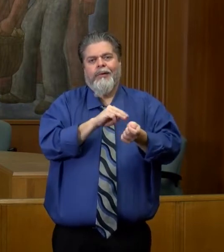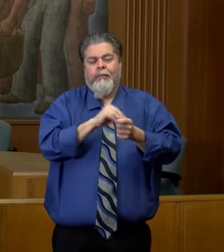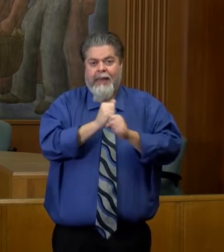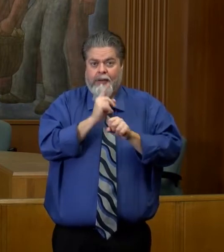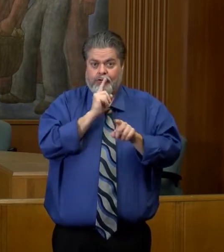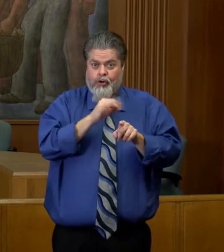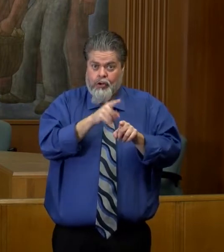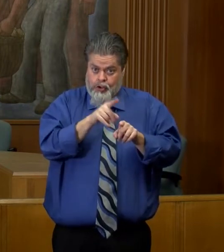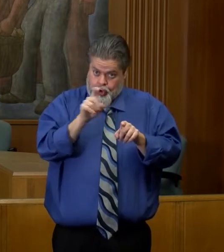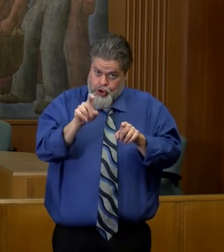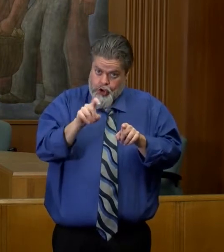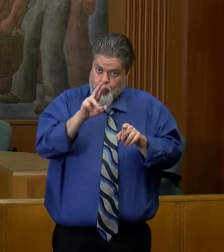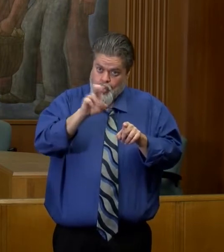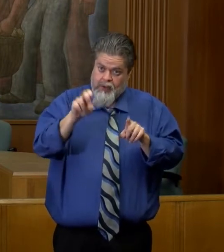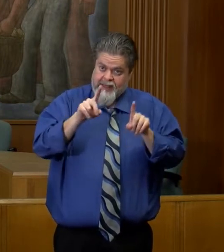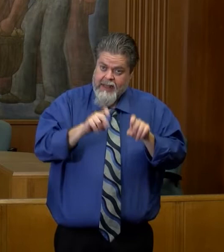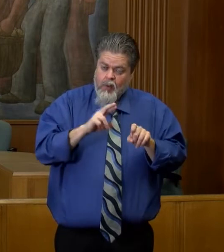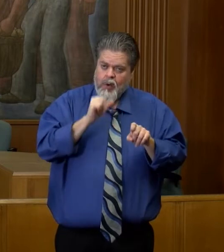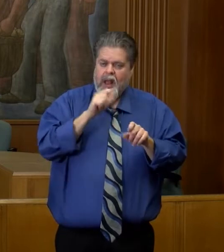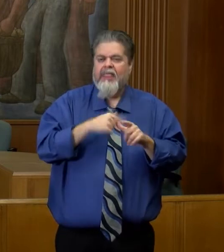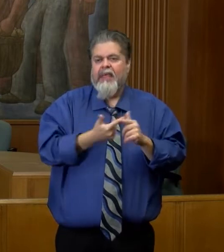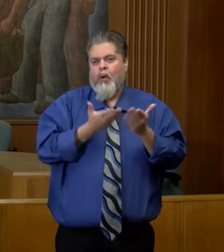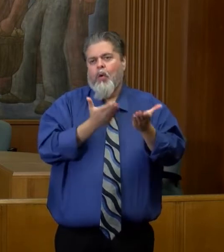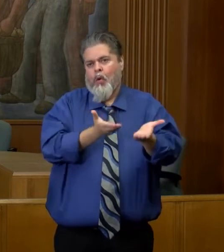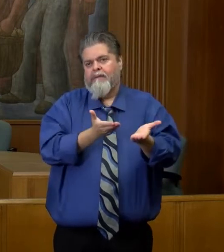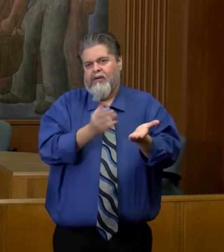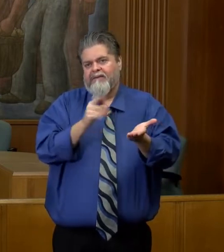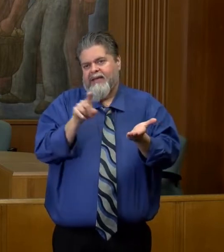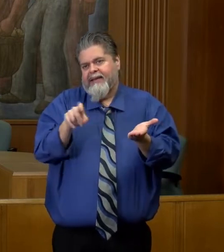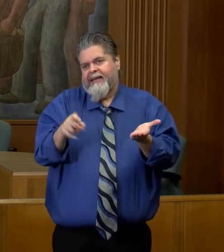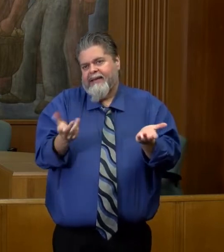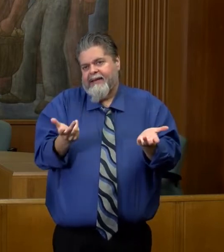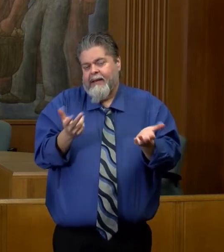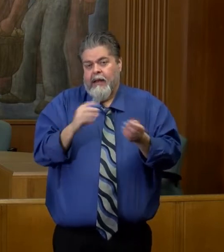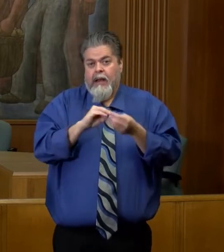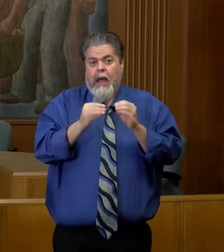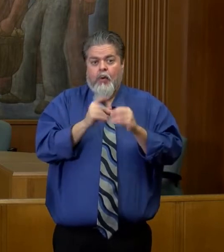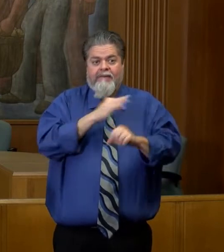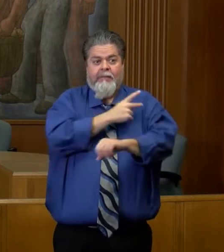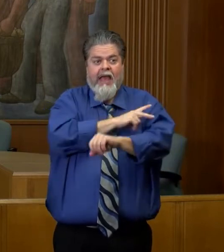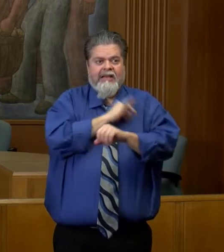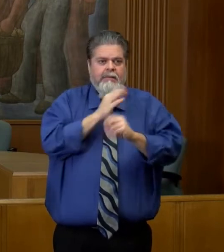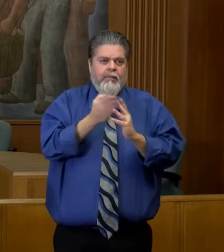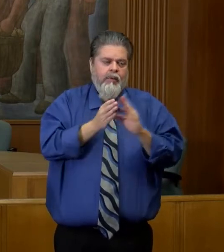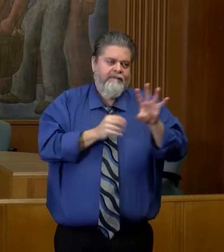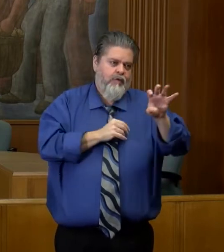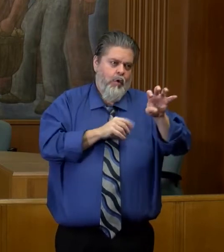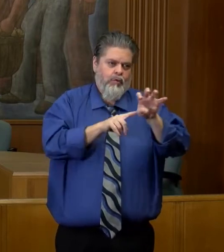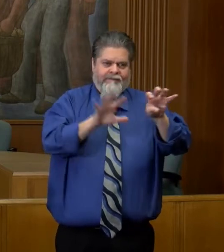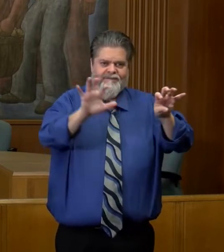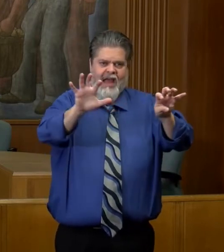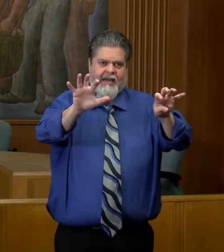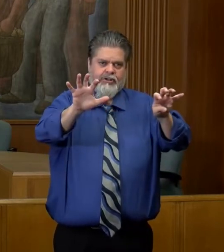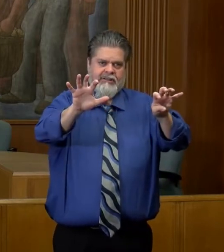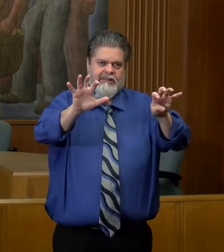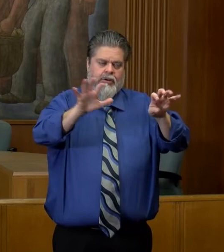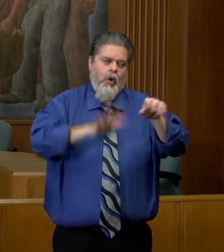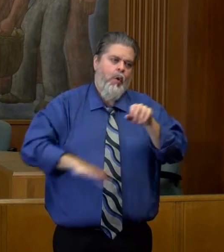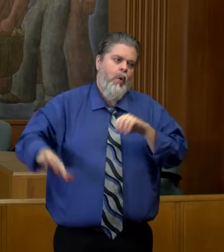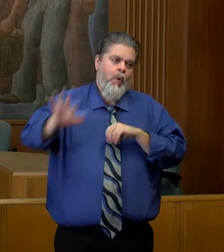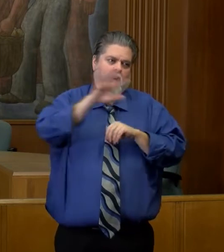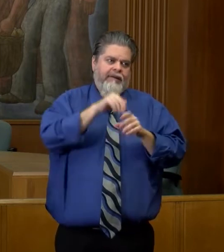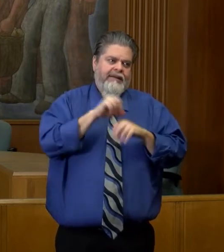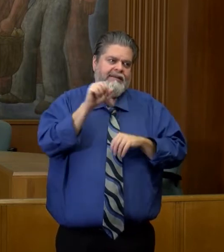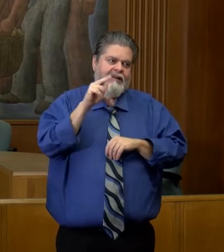makes sense for them to test or not, and then offer that if that's the case. And the number of patients is between 400 and 500 across all of Sanford.